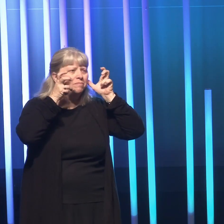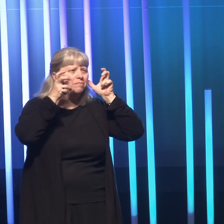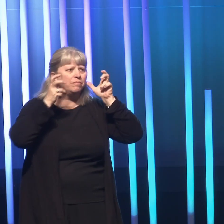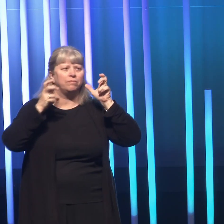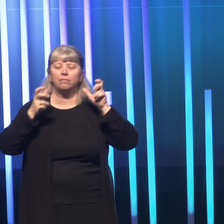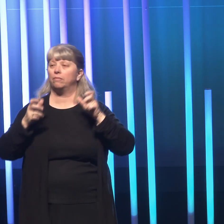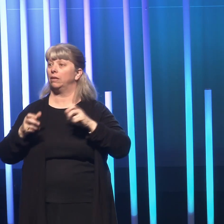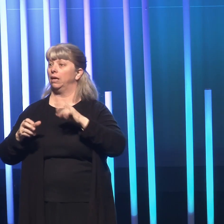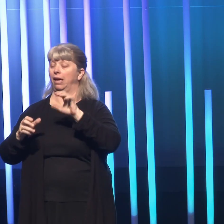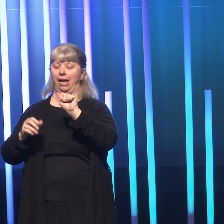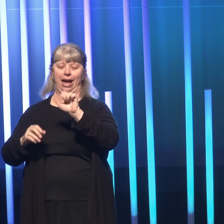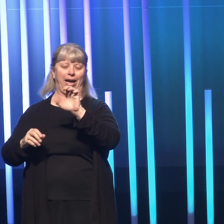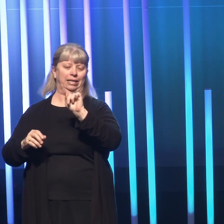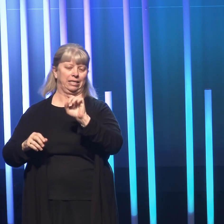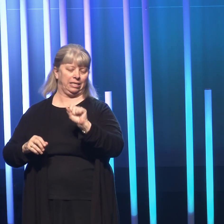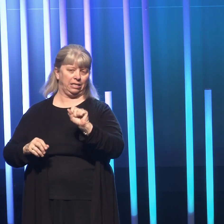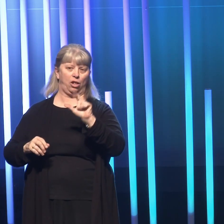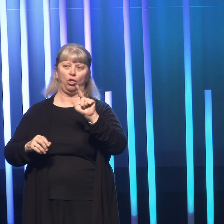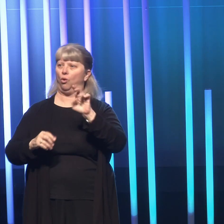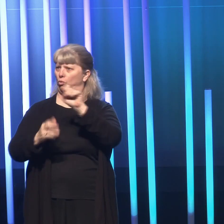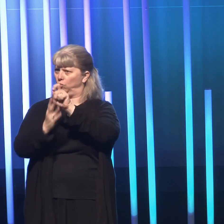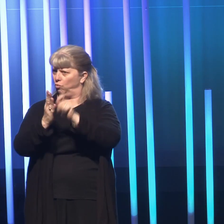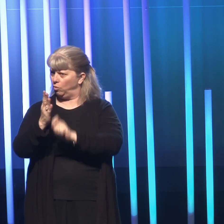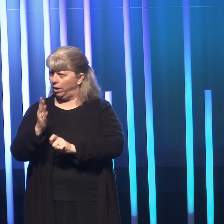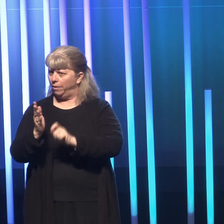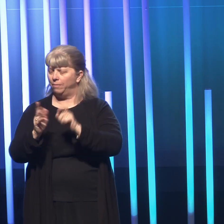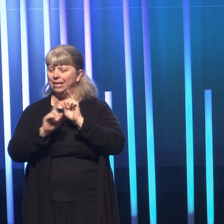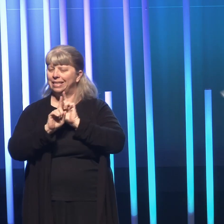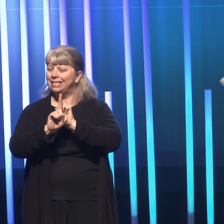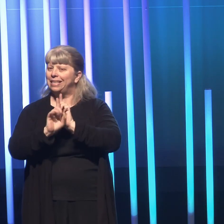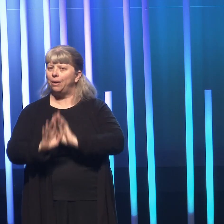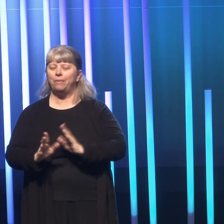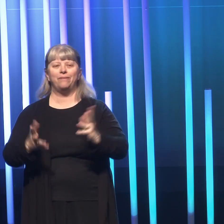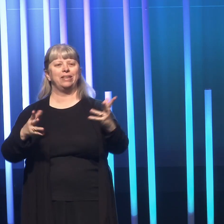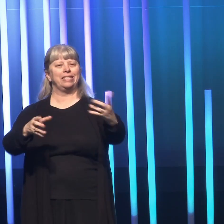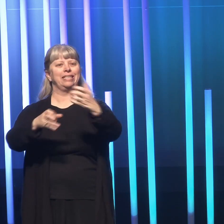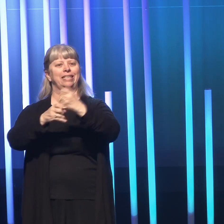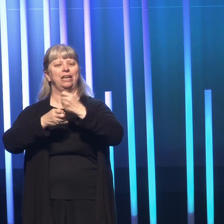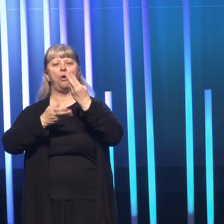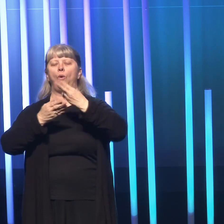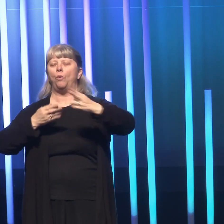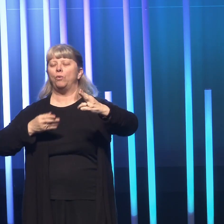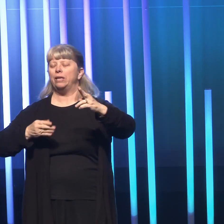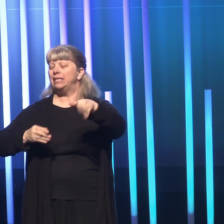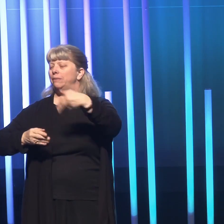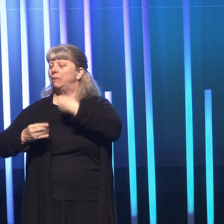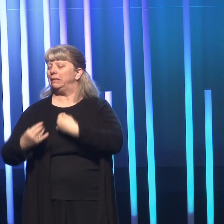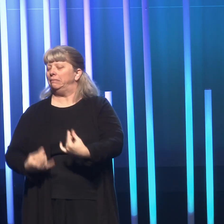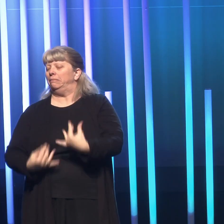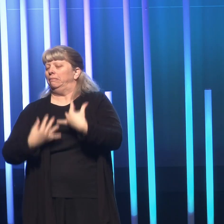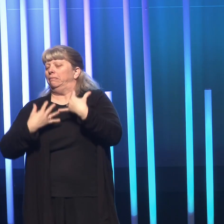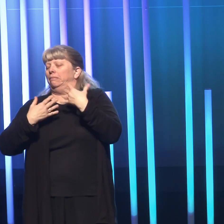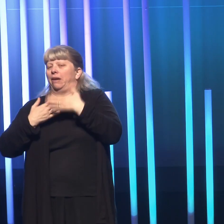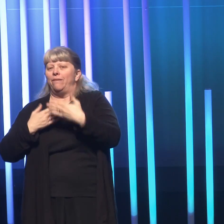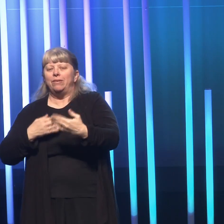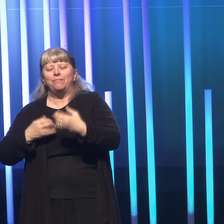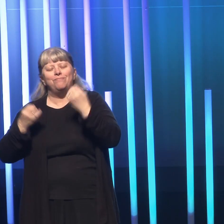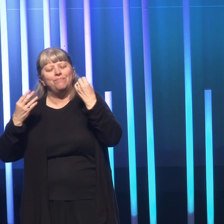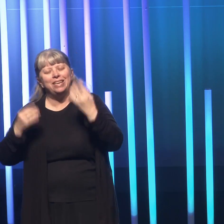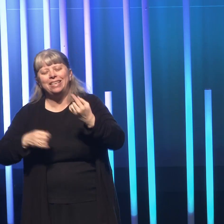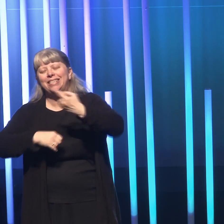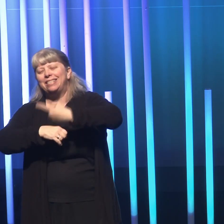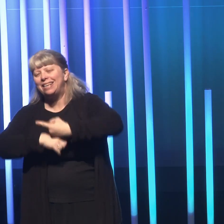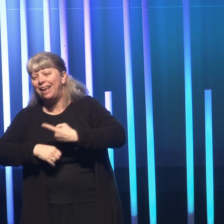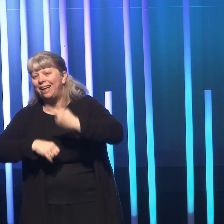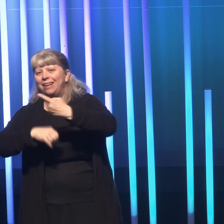And in Acts, Luke writes about the disciples receiving the disciples Holy Spirit after days of prayer and